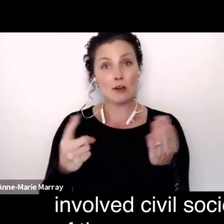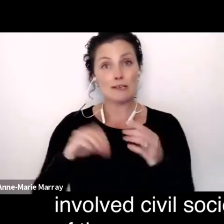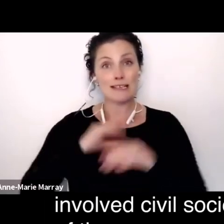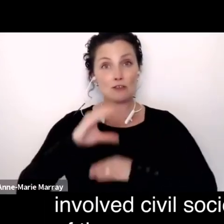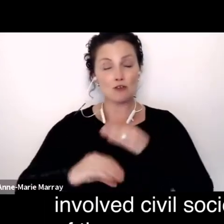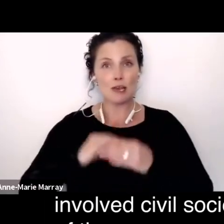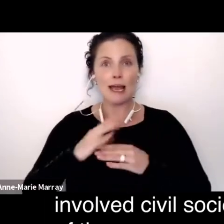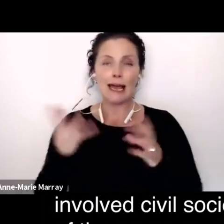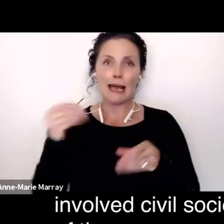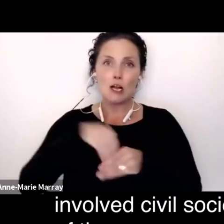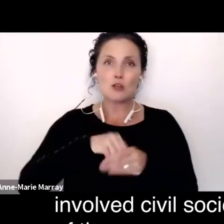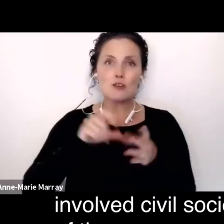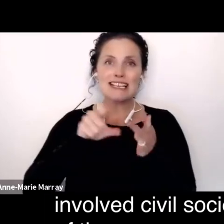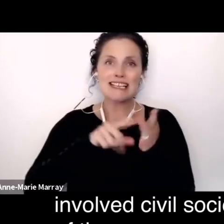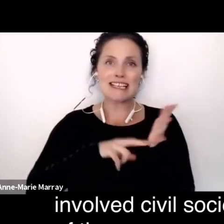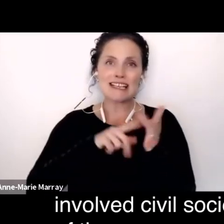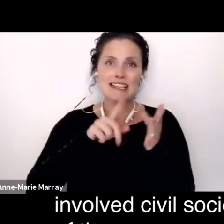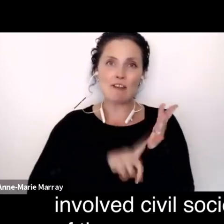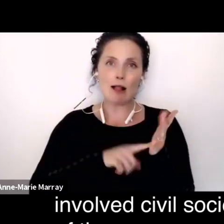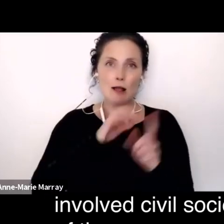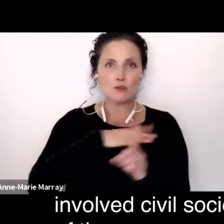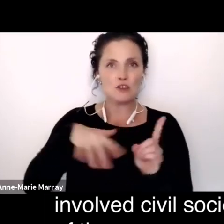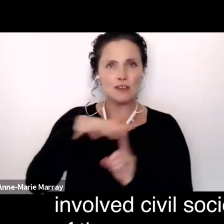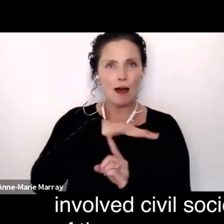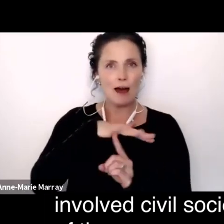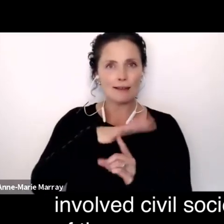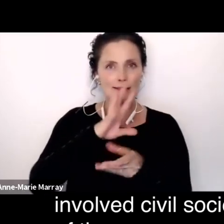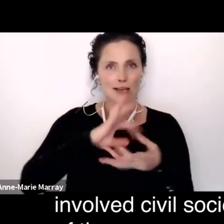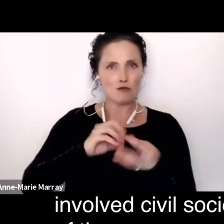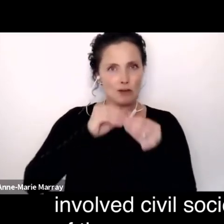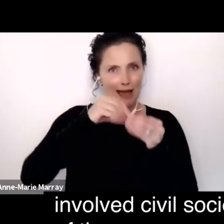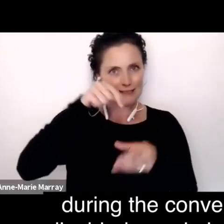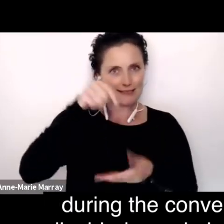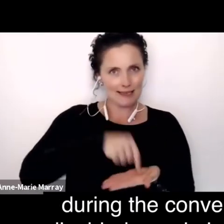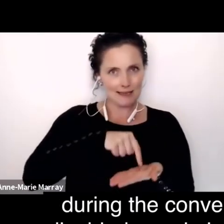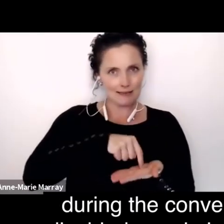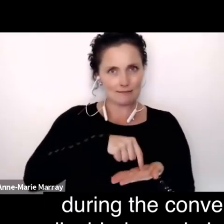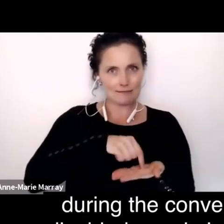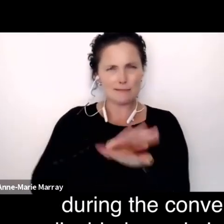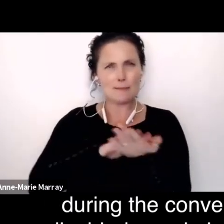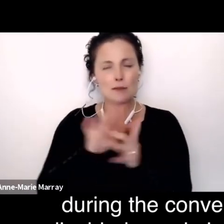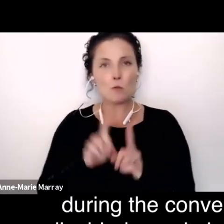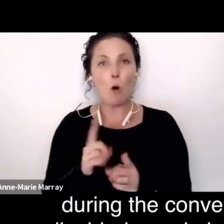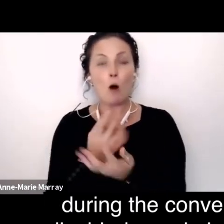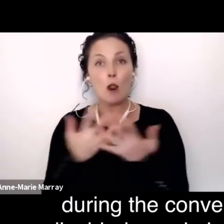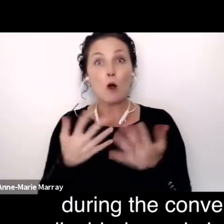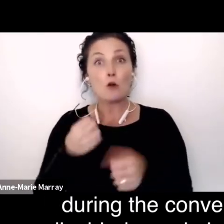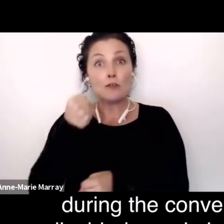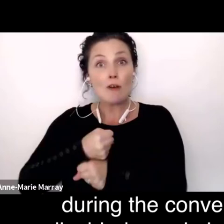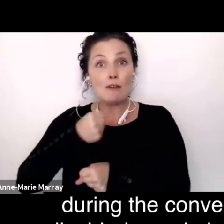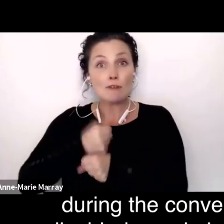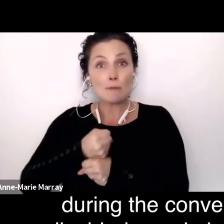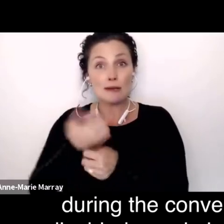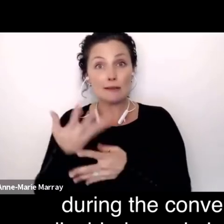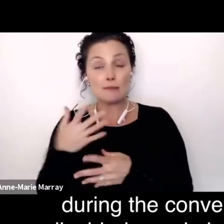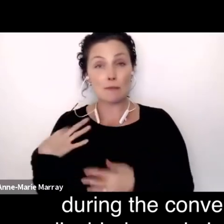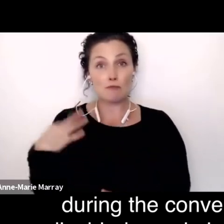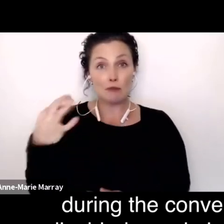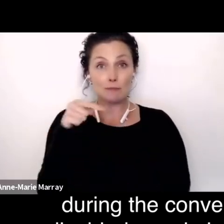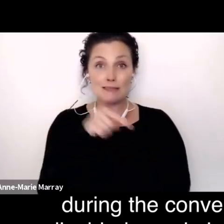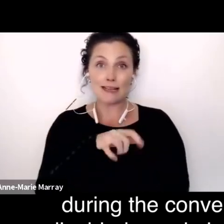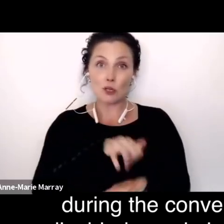society in its creation. So many of the governments that were represented in New York during the convention discussions